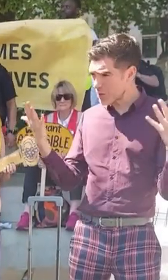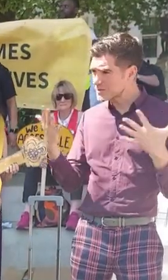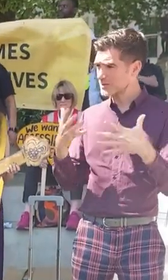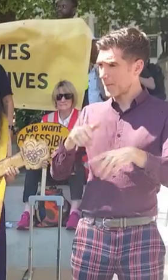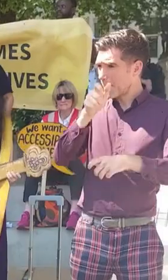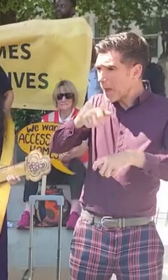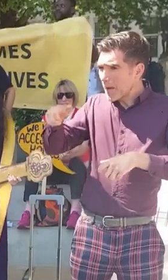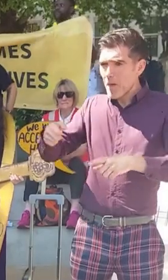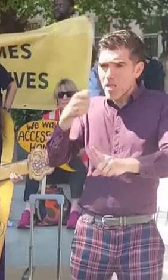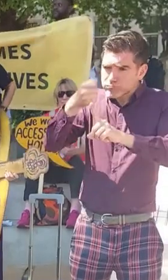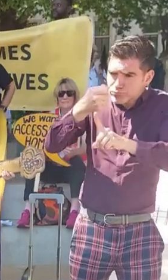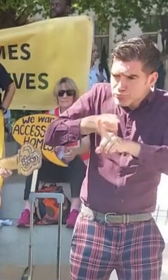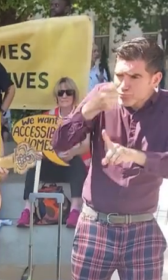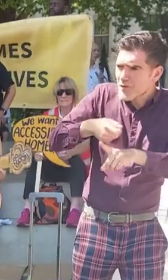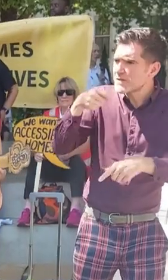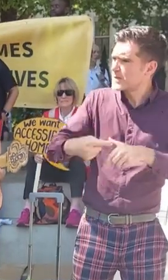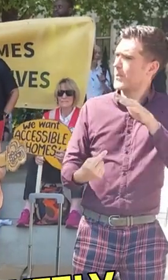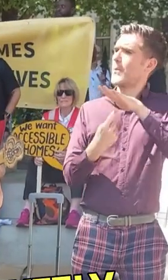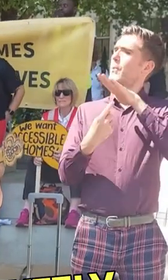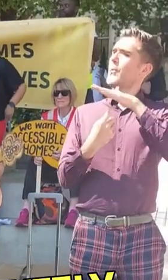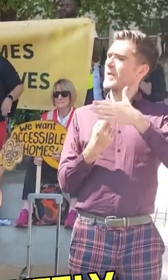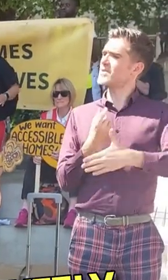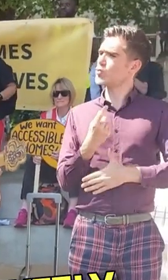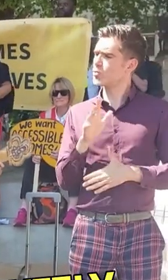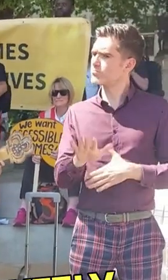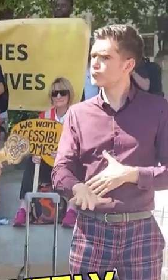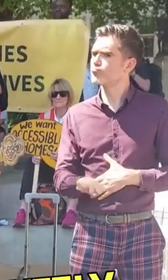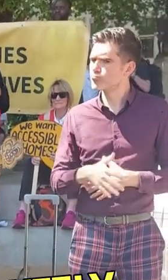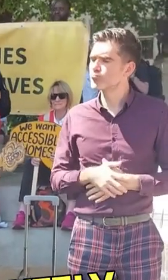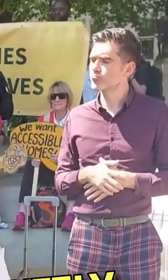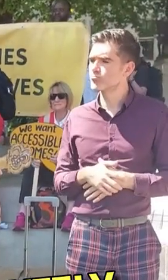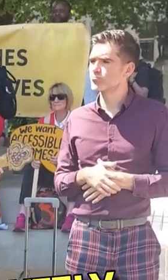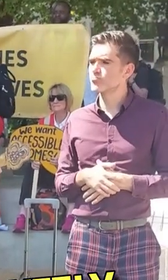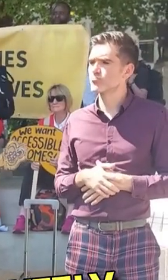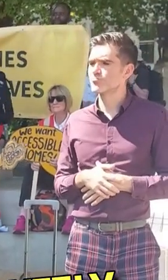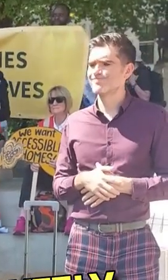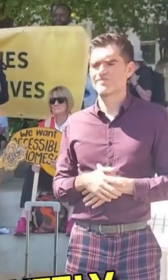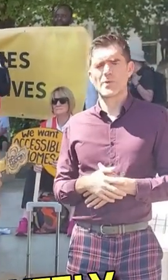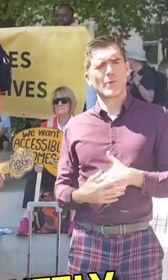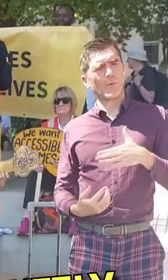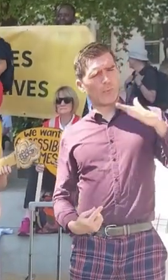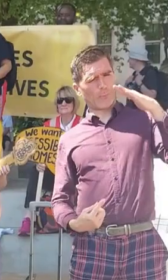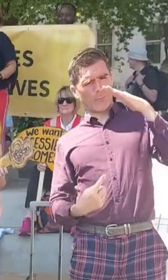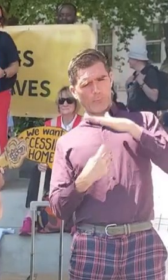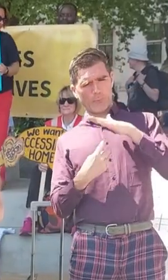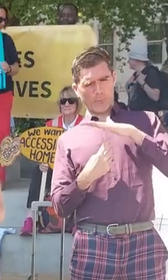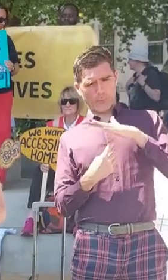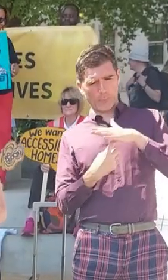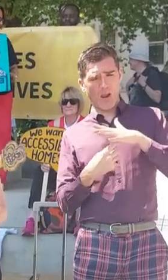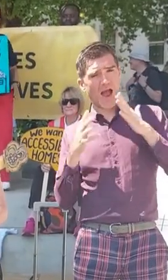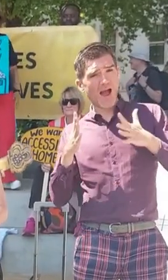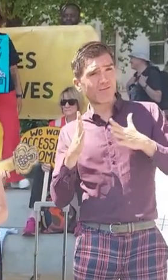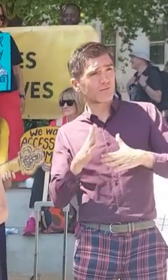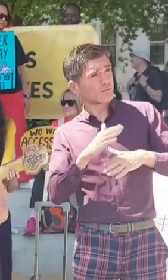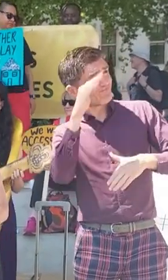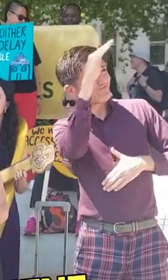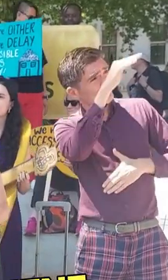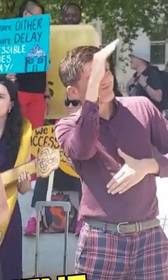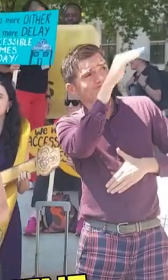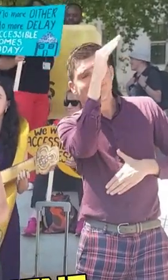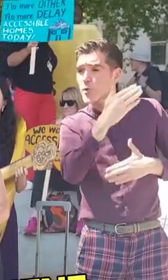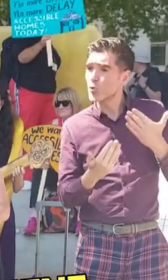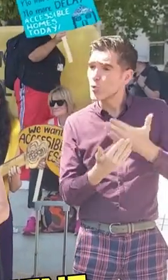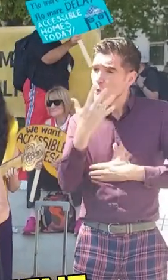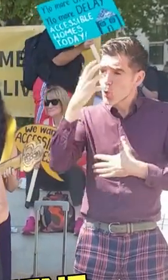for this vital issue. It is absolutely vital that we send a reminder to our new